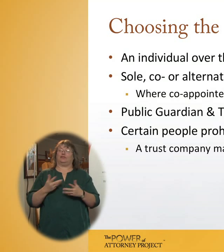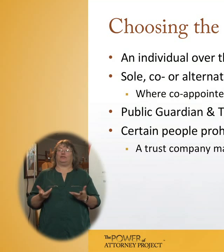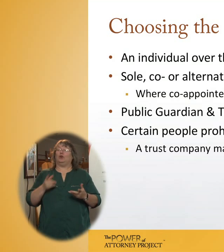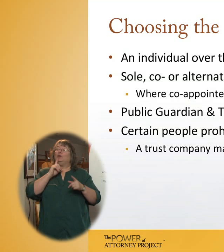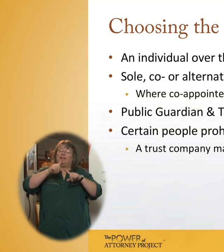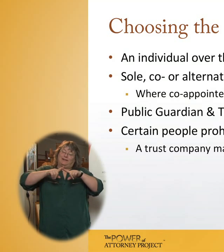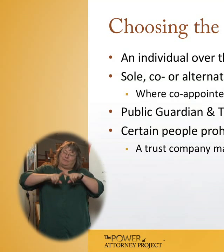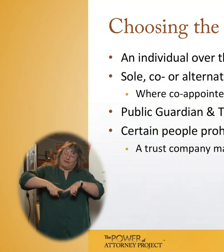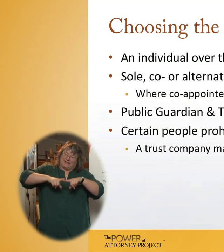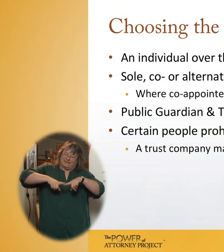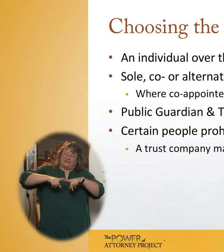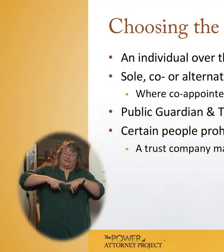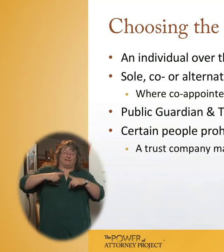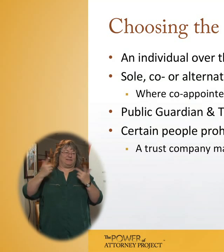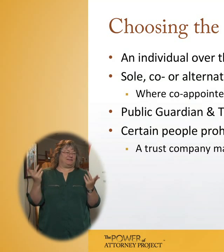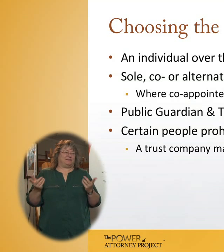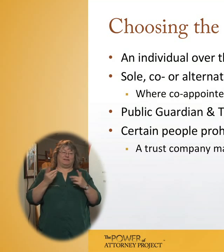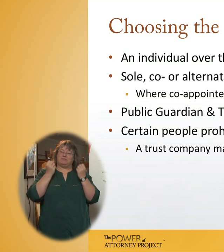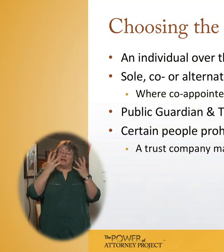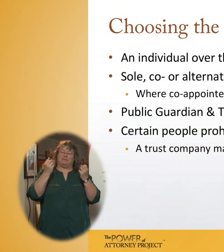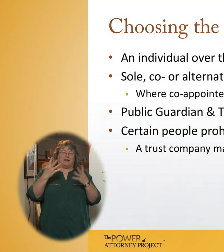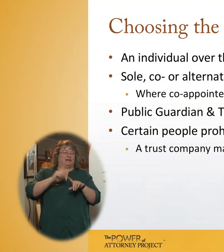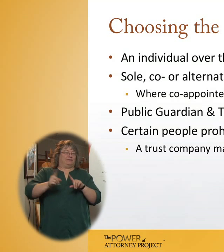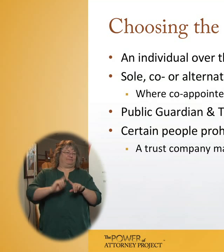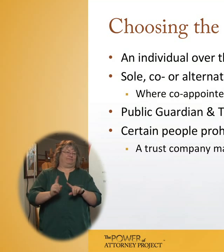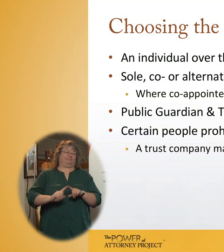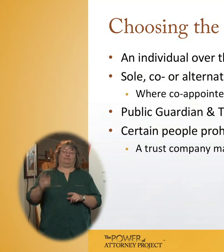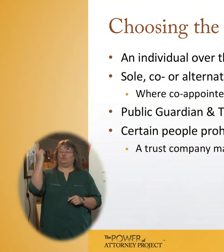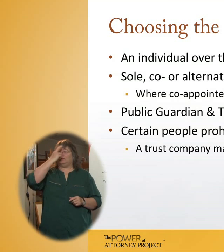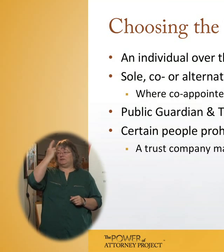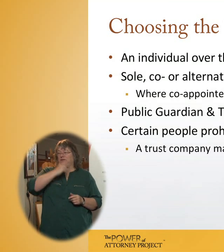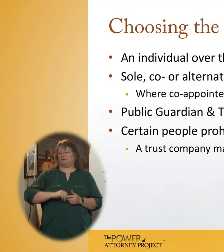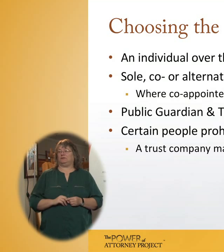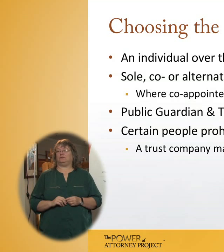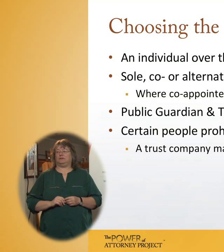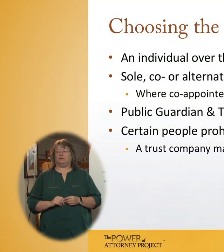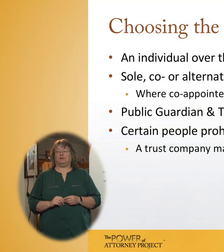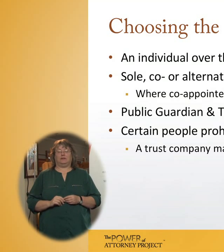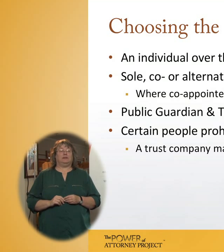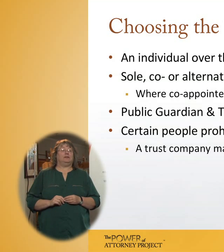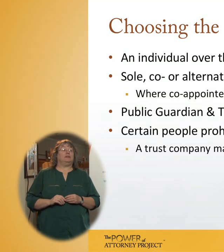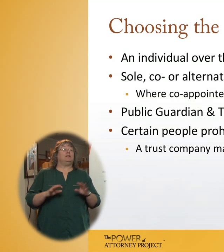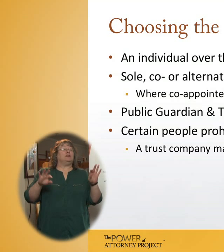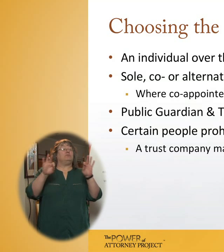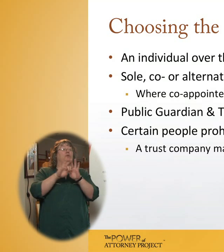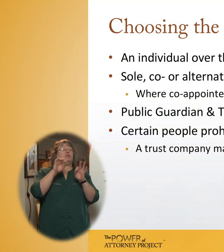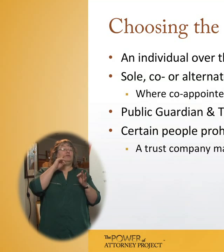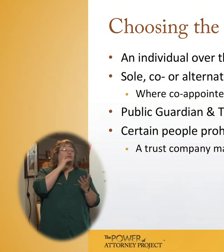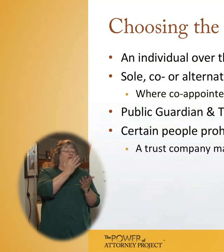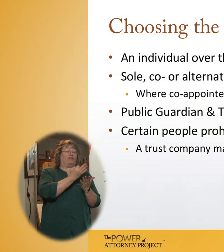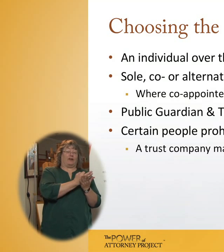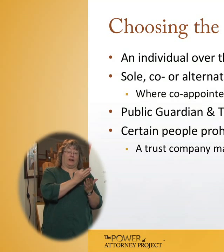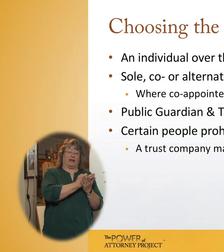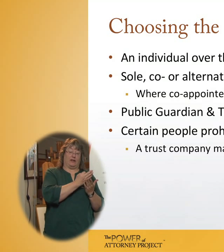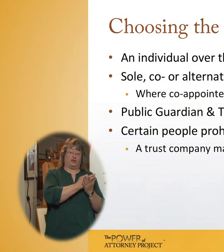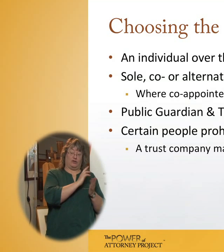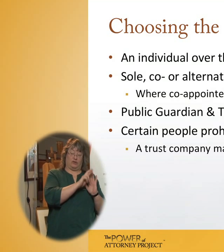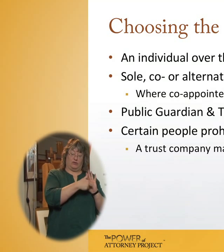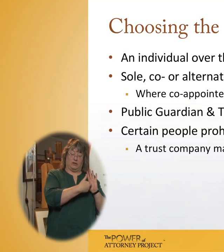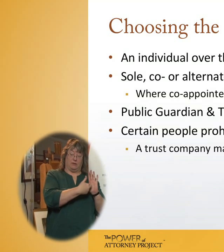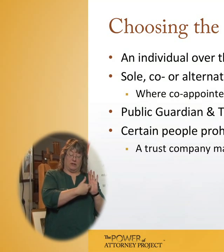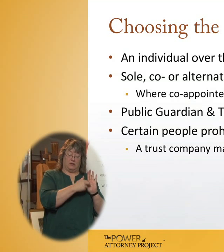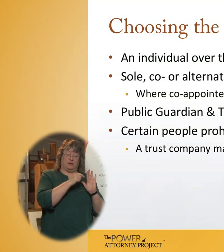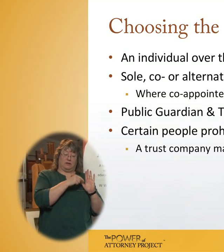It depends on a whole bunch of things. The most important attribute for your financial power of attorney